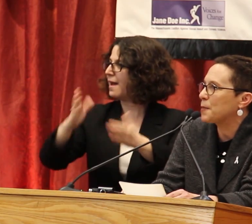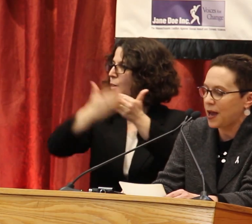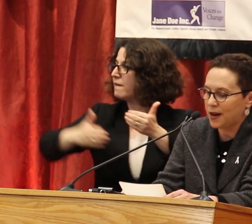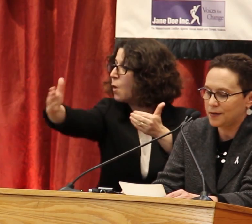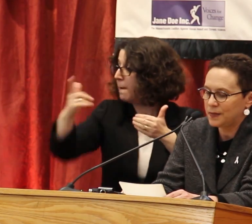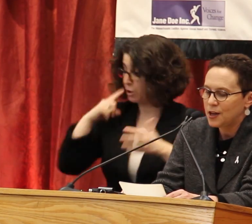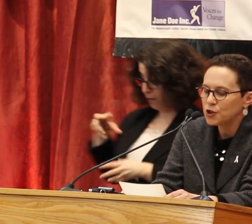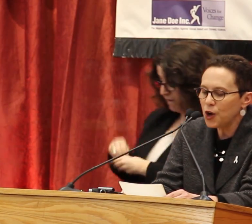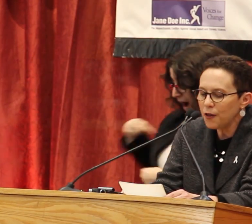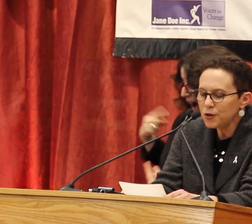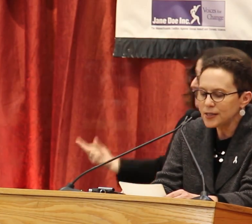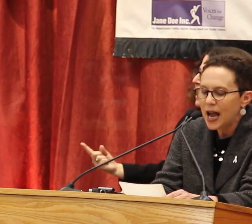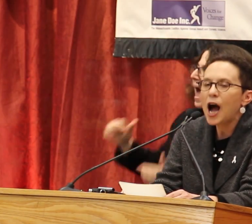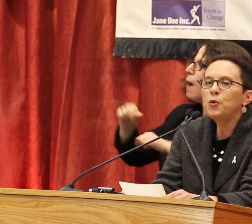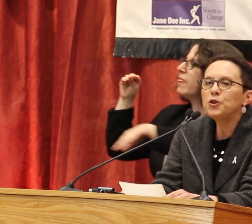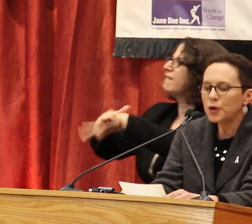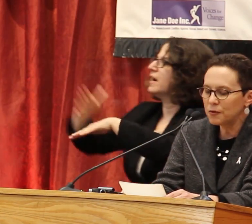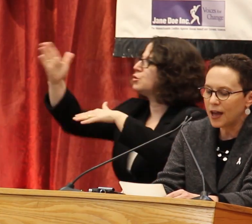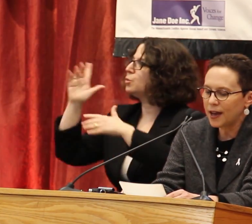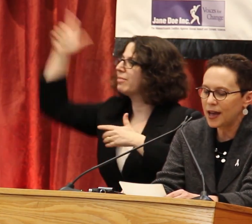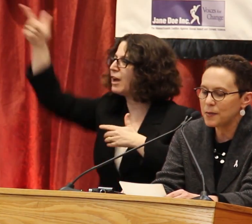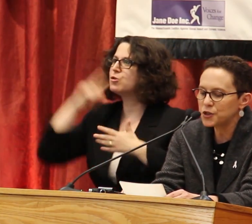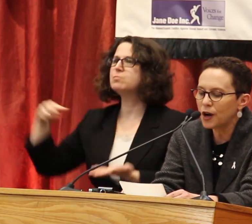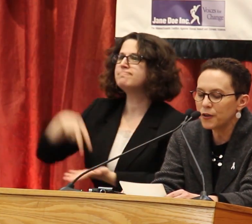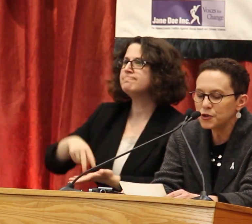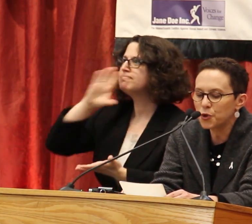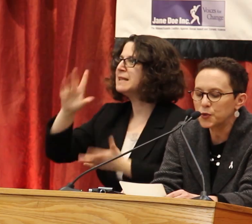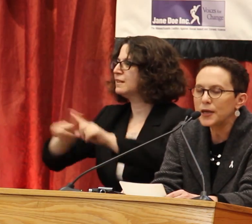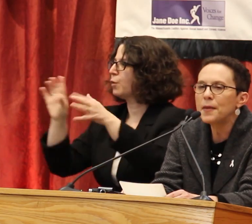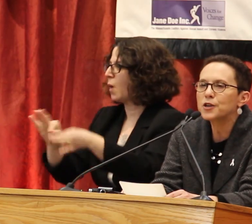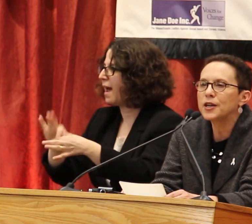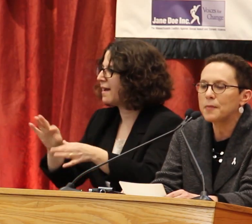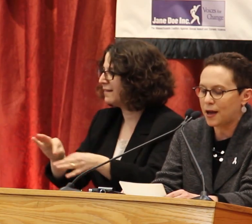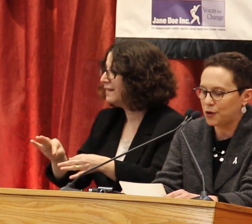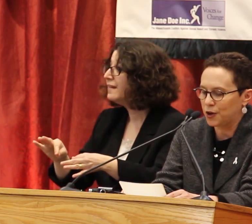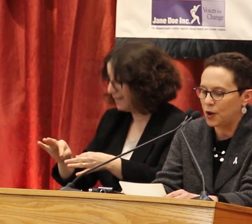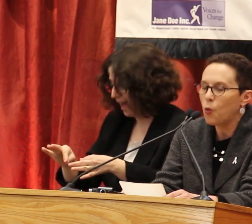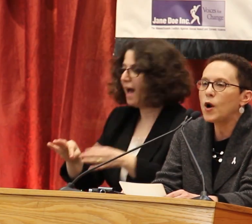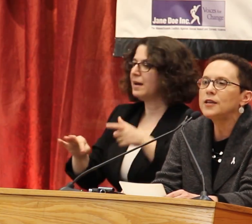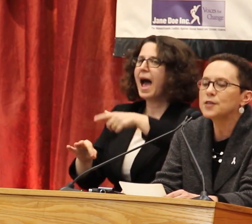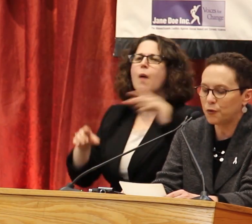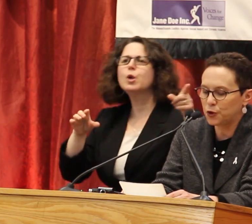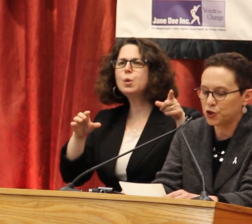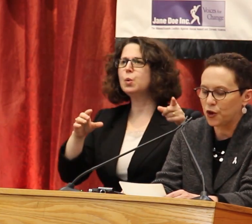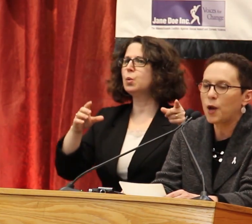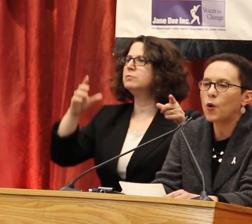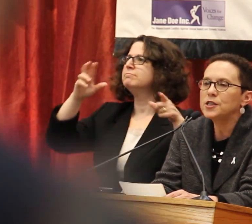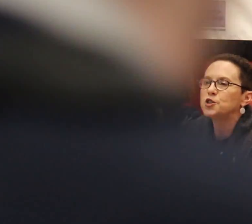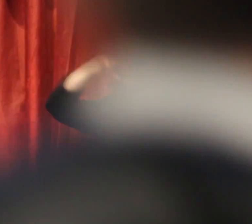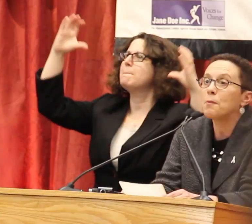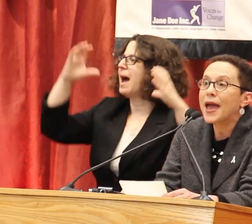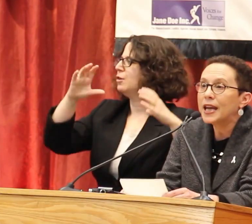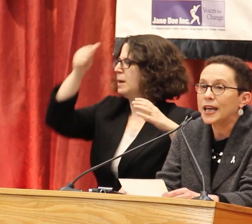in this campaign? To others, how will you convey and mentor others towards reimagining manhood? What is our future,